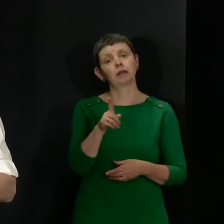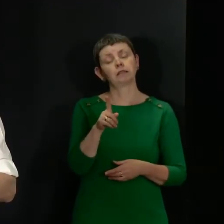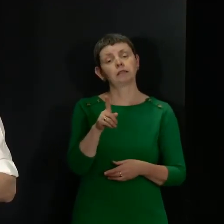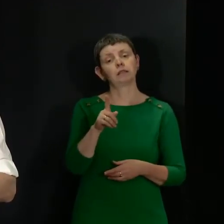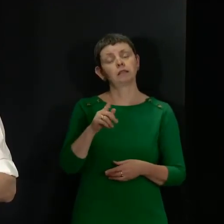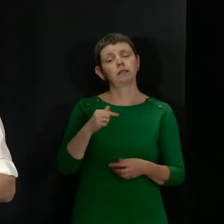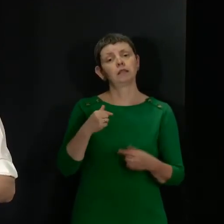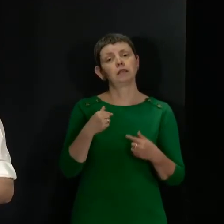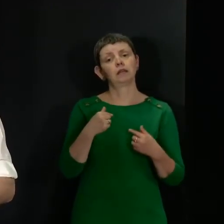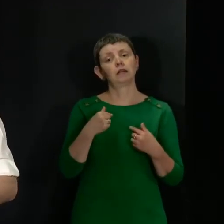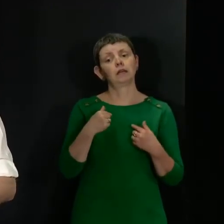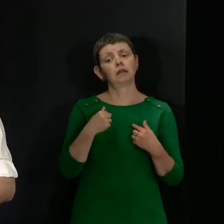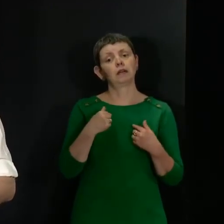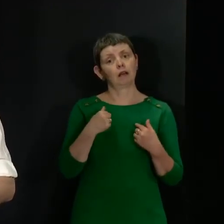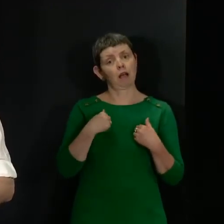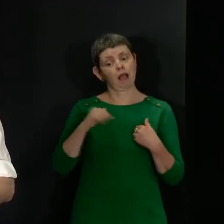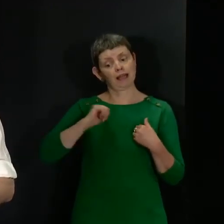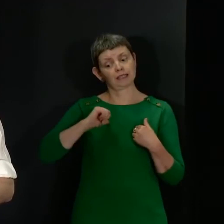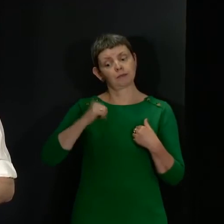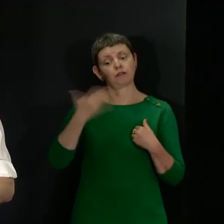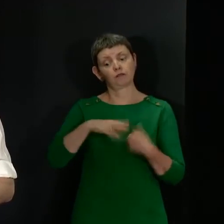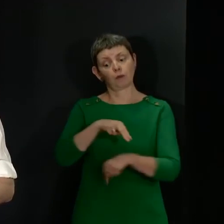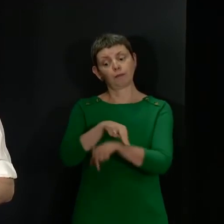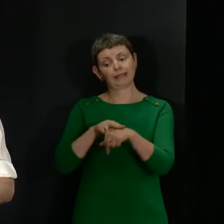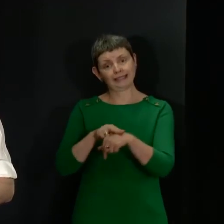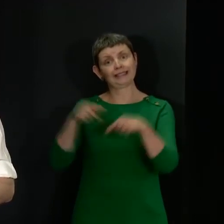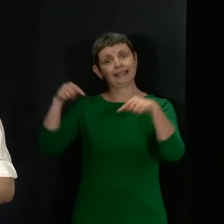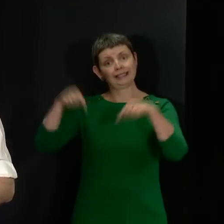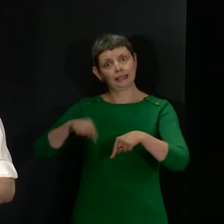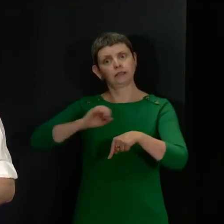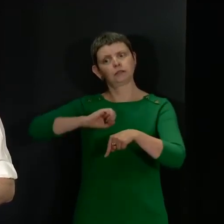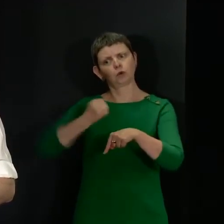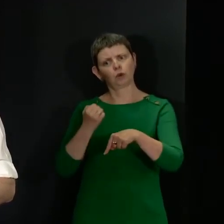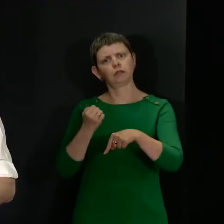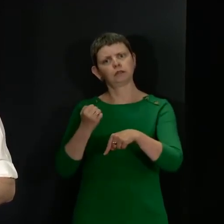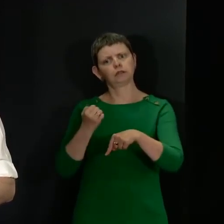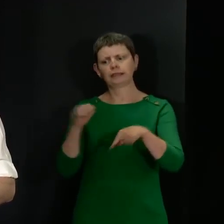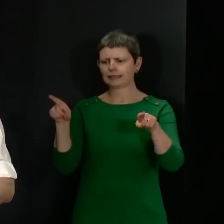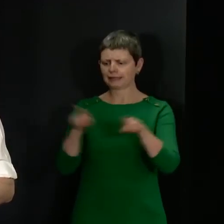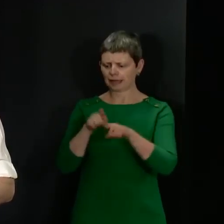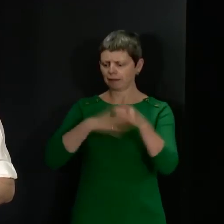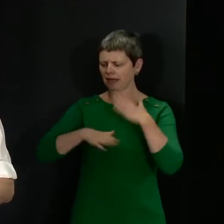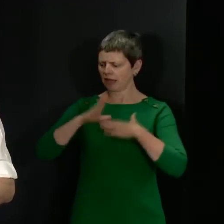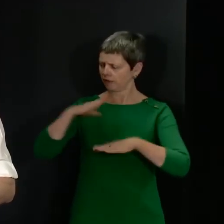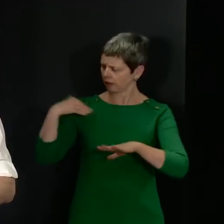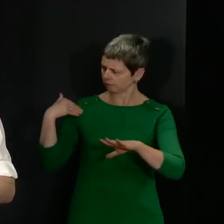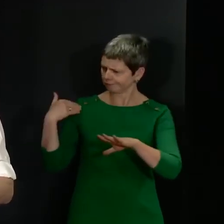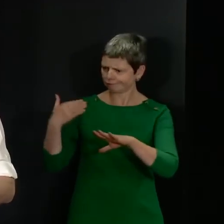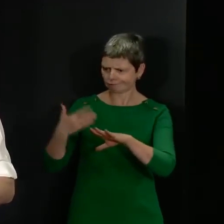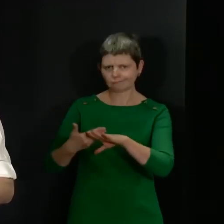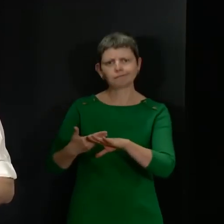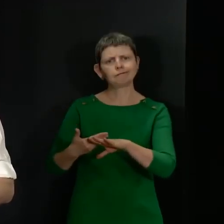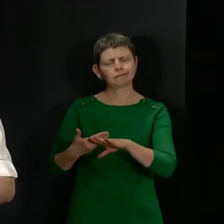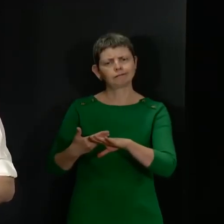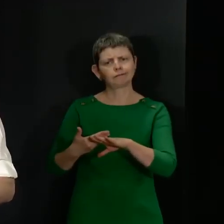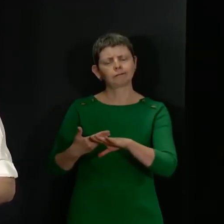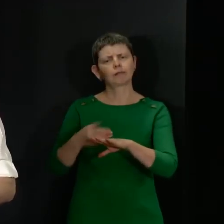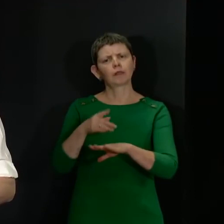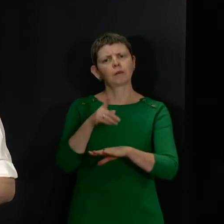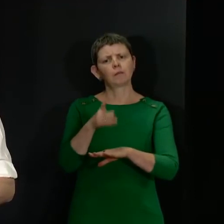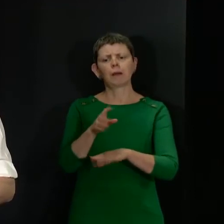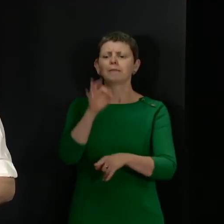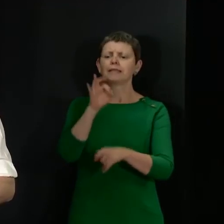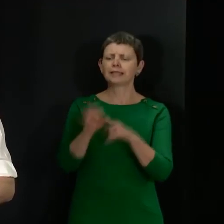of the police officers in the police Scotland is a continuation of what we've seen over many years, but particularly